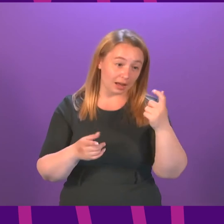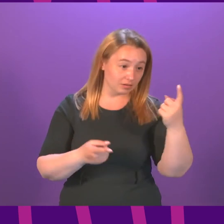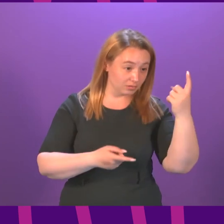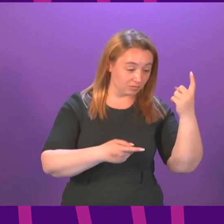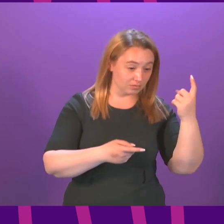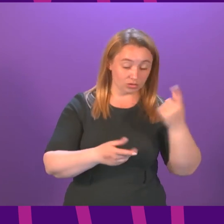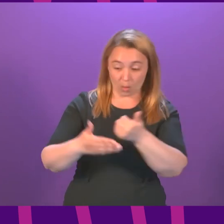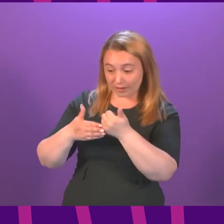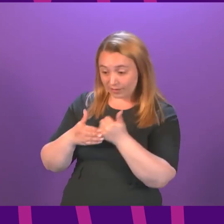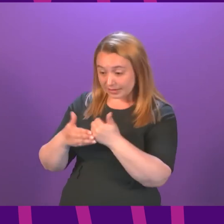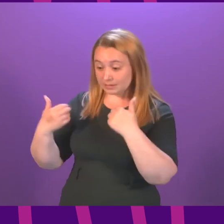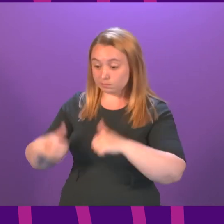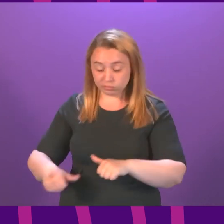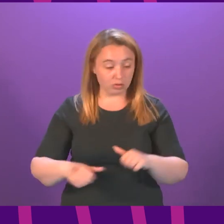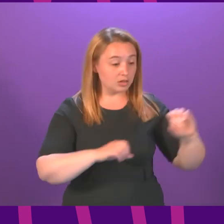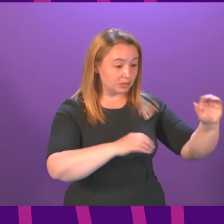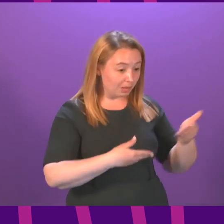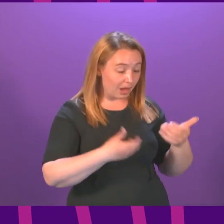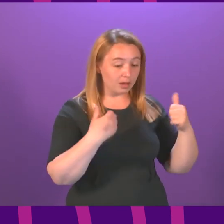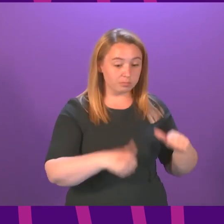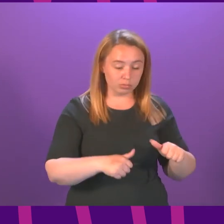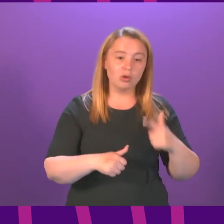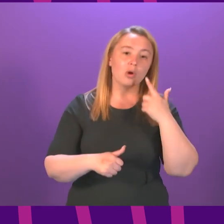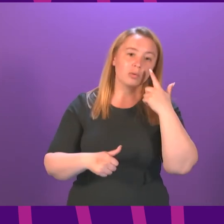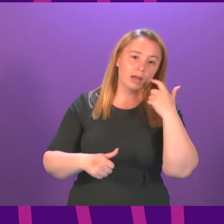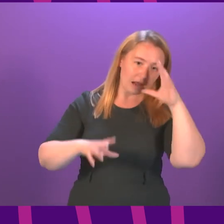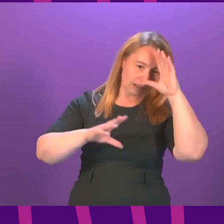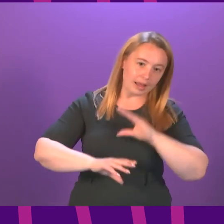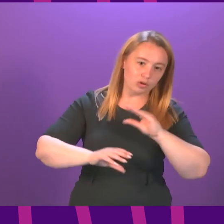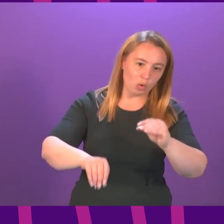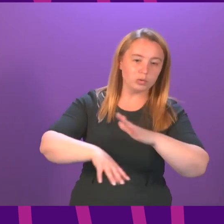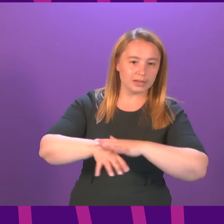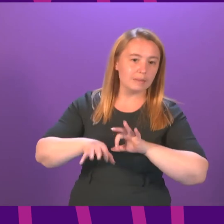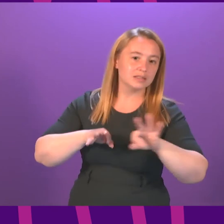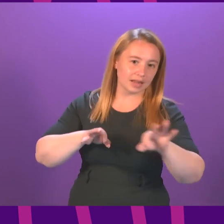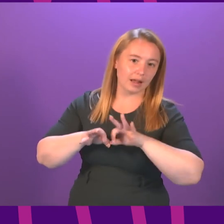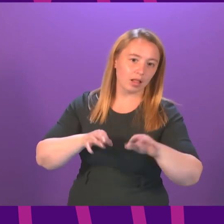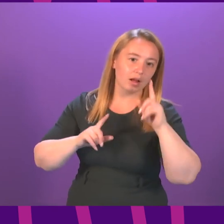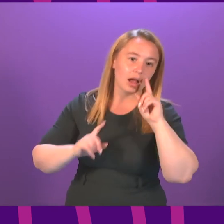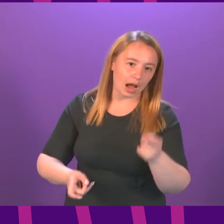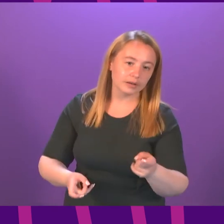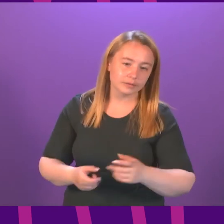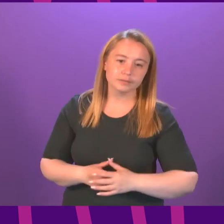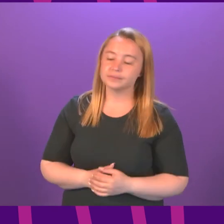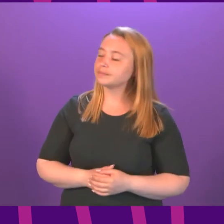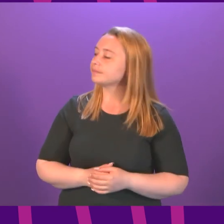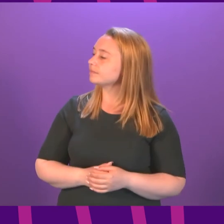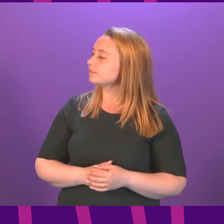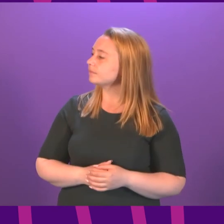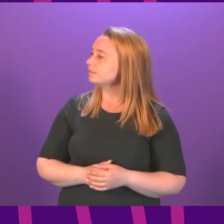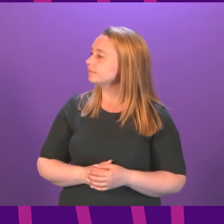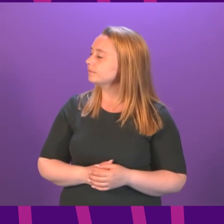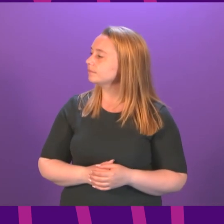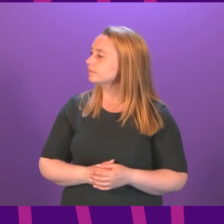we will inform Parliament of what our expectations are and what the likely timescale of any such extension is likely to be